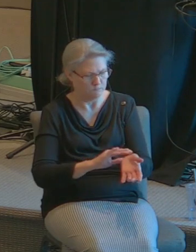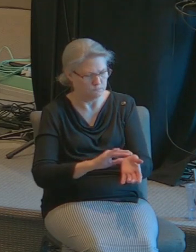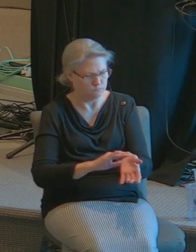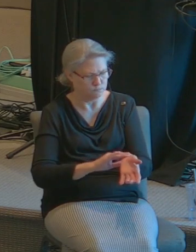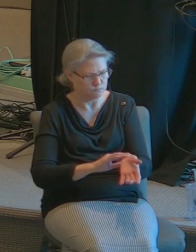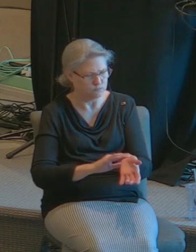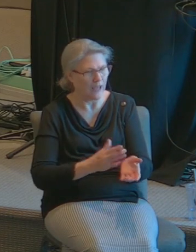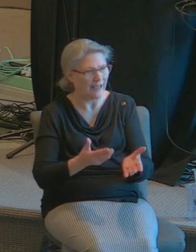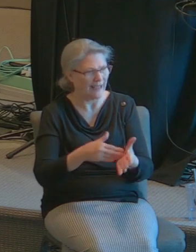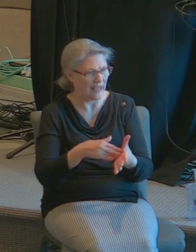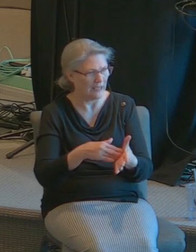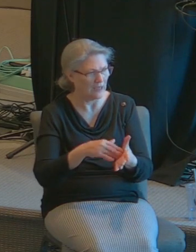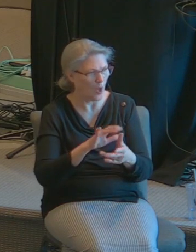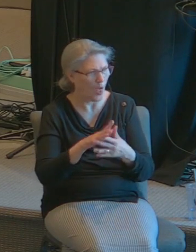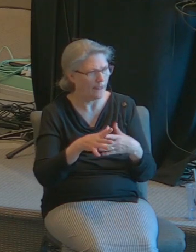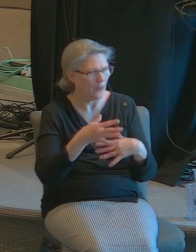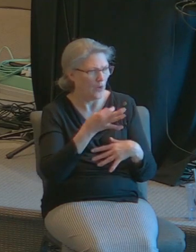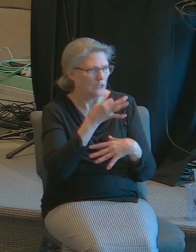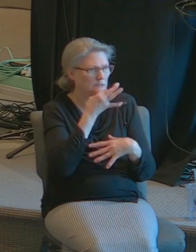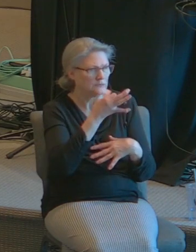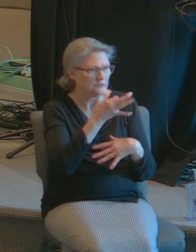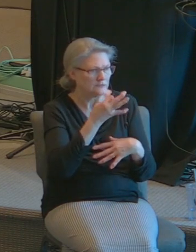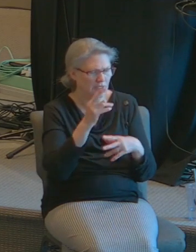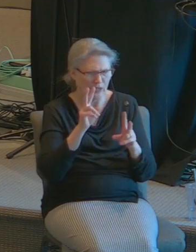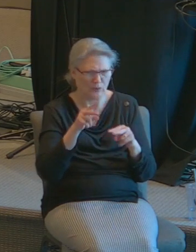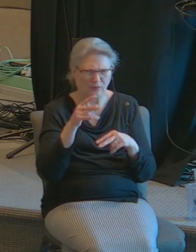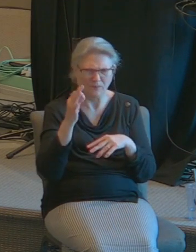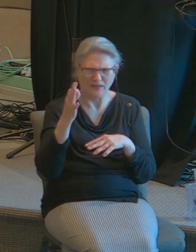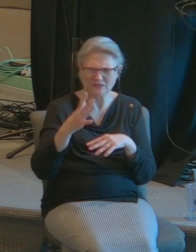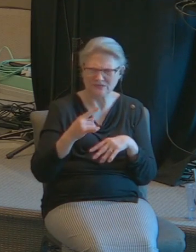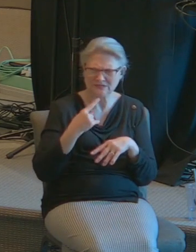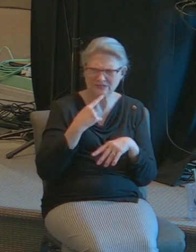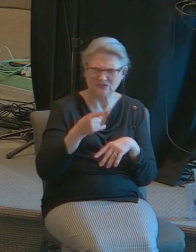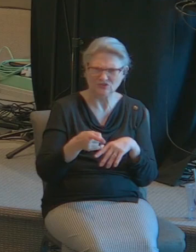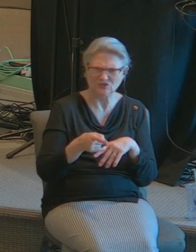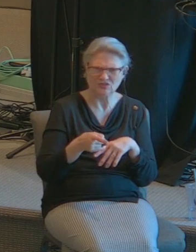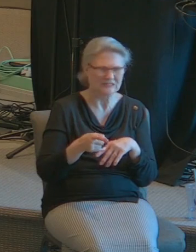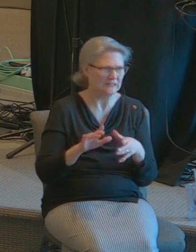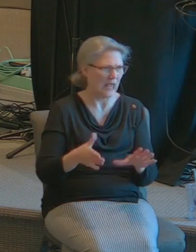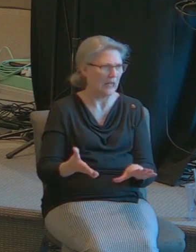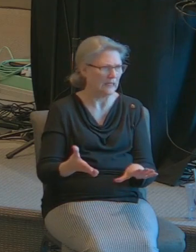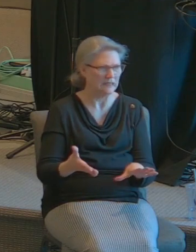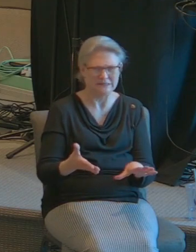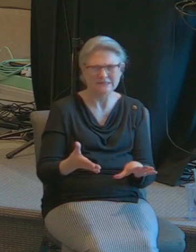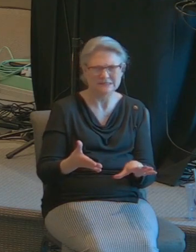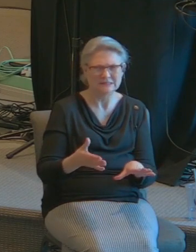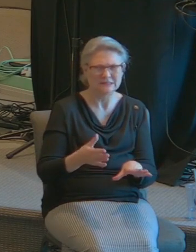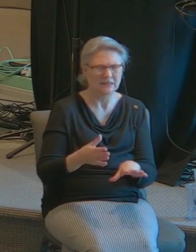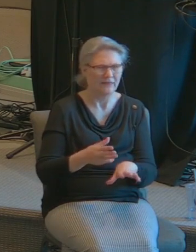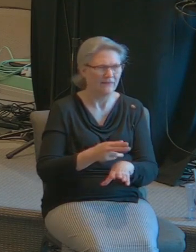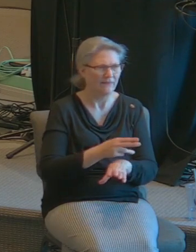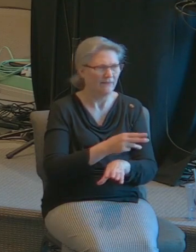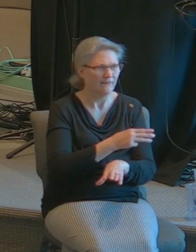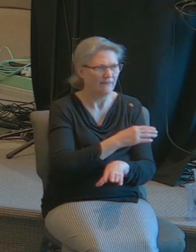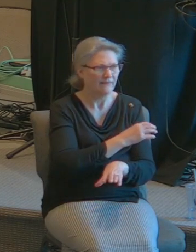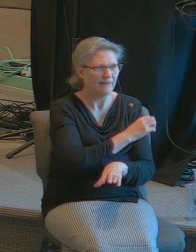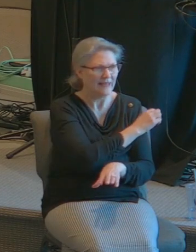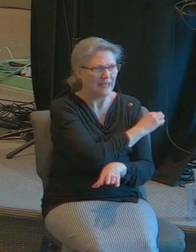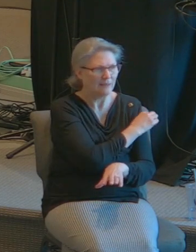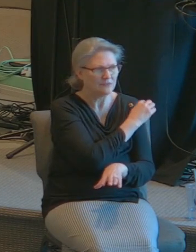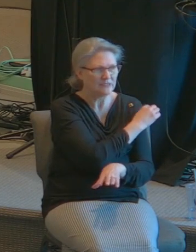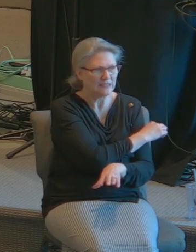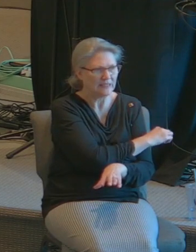in all their expertise they looked at the pastor and she's gone she's dead there is no pulse